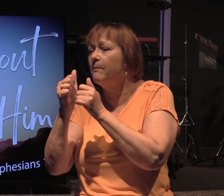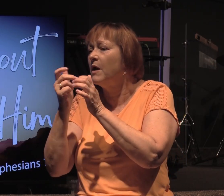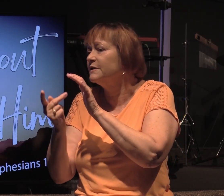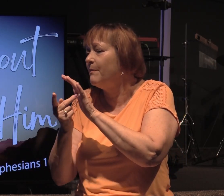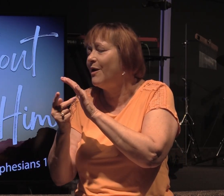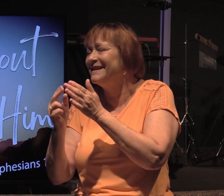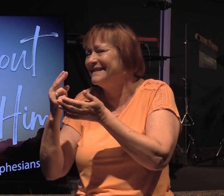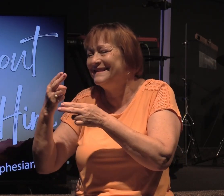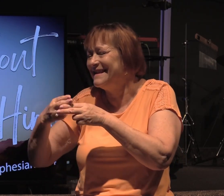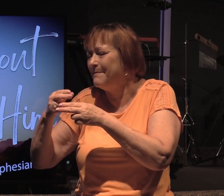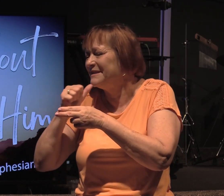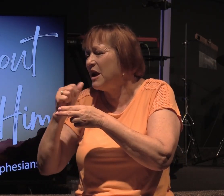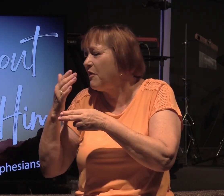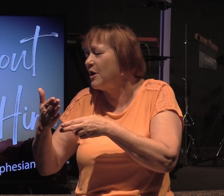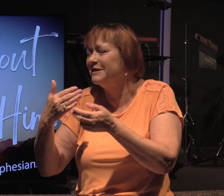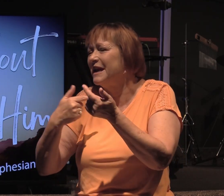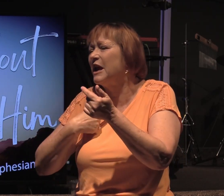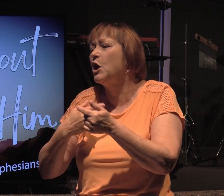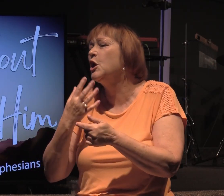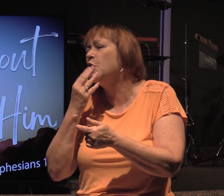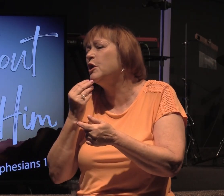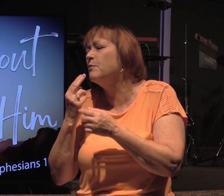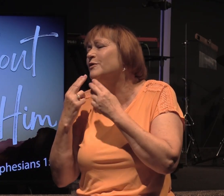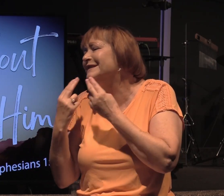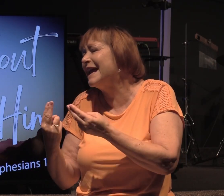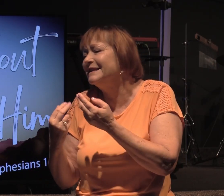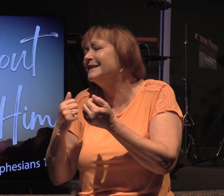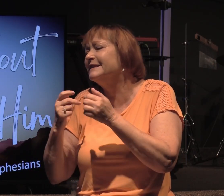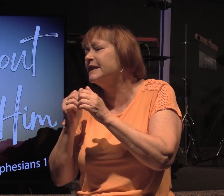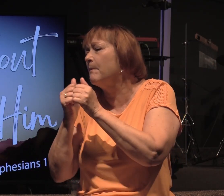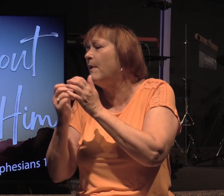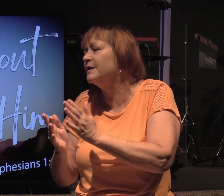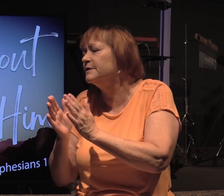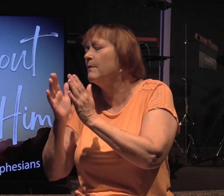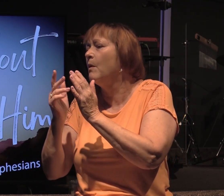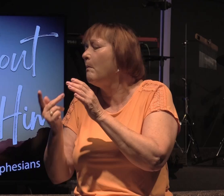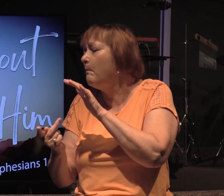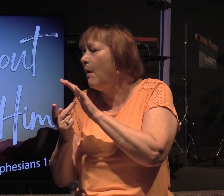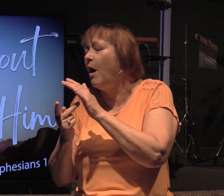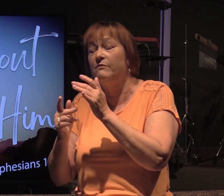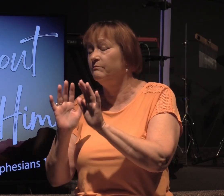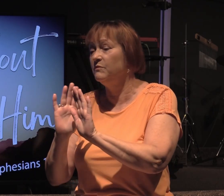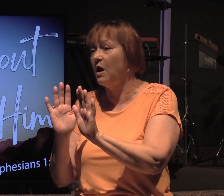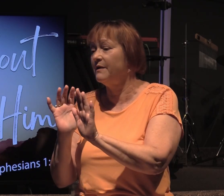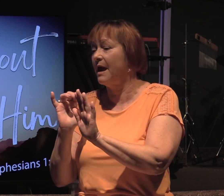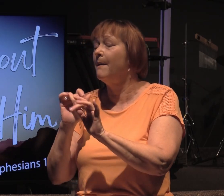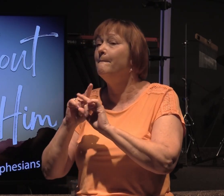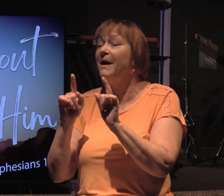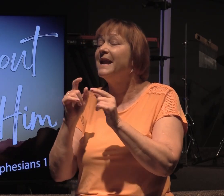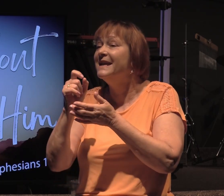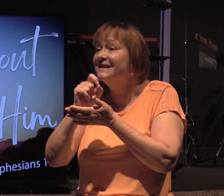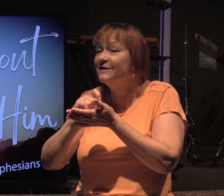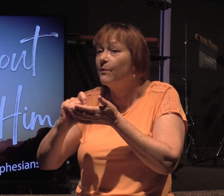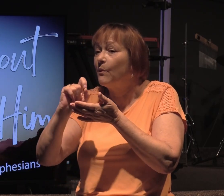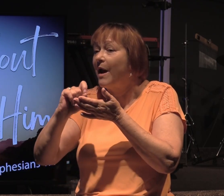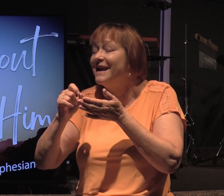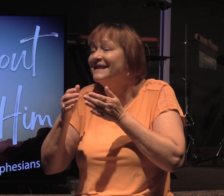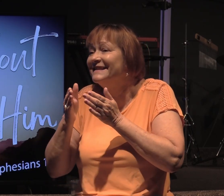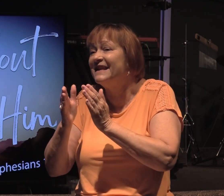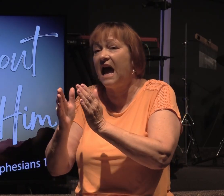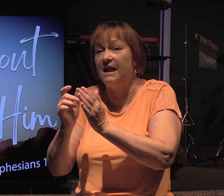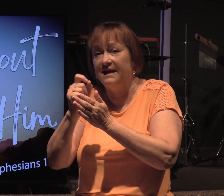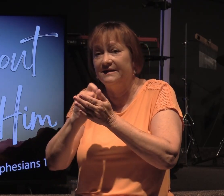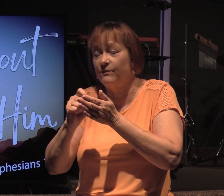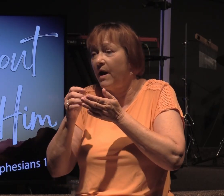not there. He doesn't say, hey, Hebrew saints. This is the Apostle Paul by the will of God. Not that, but his writing style. The